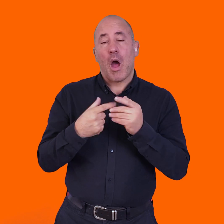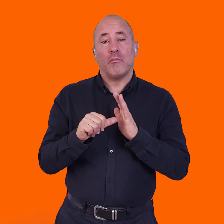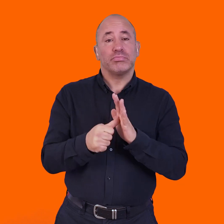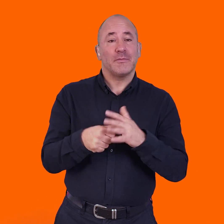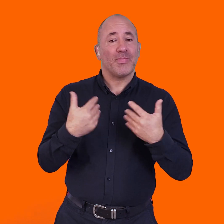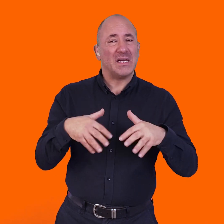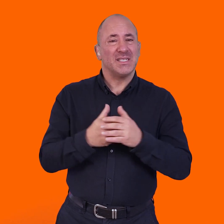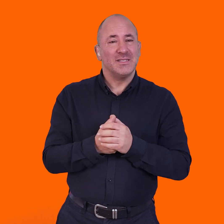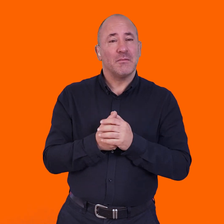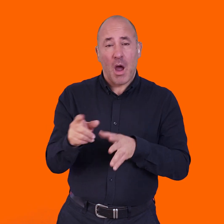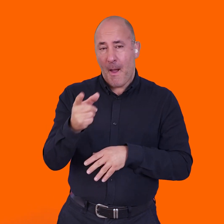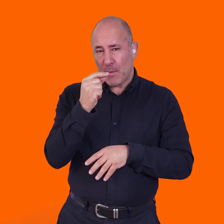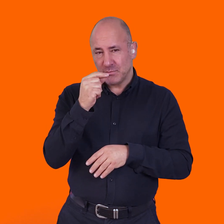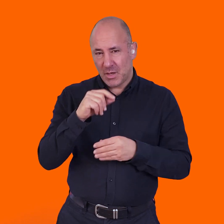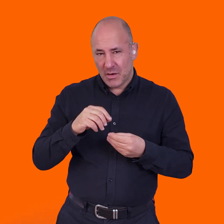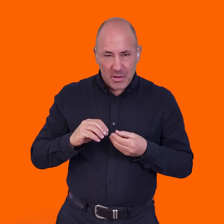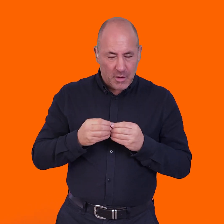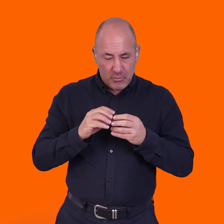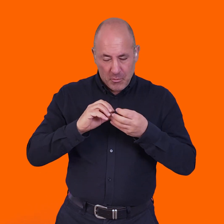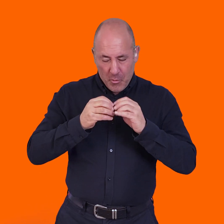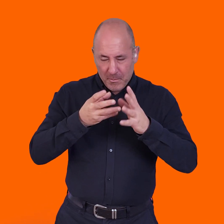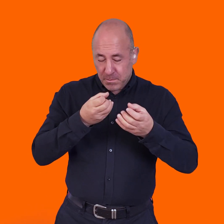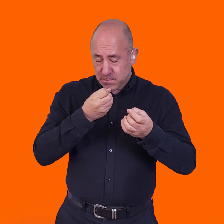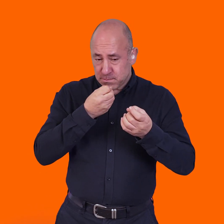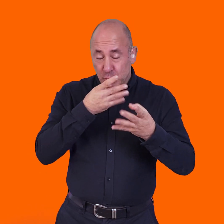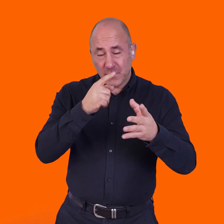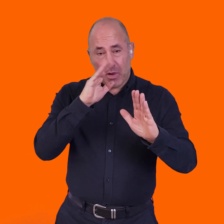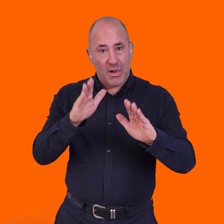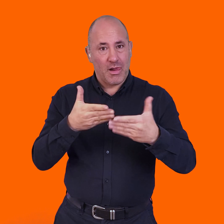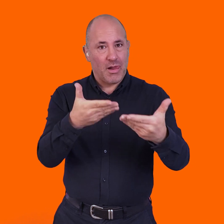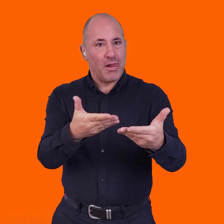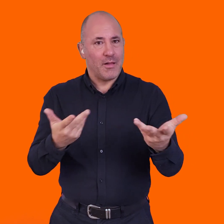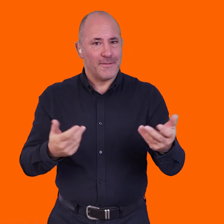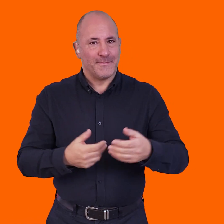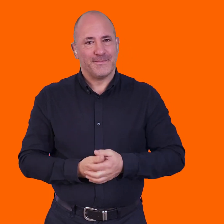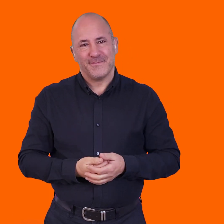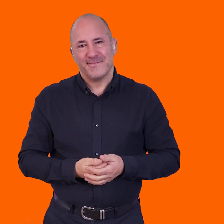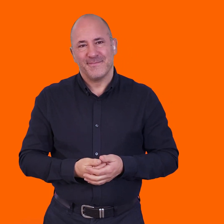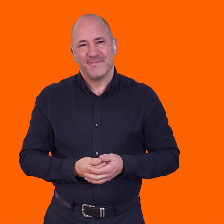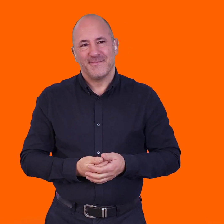thing. But it's also a potentially really creative and beautiful thing. And I think